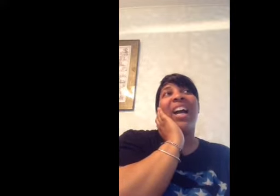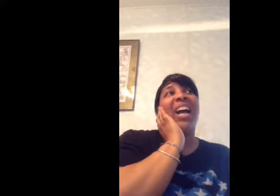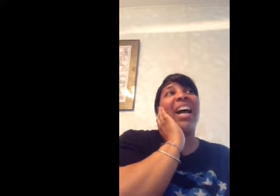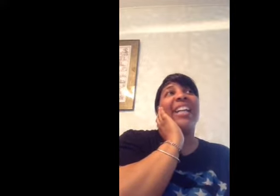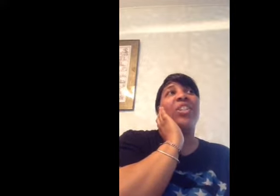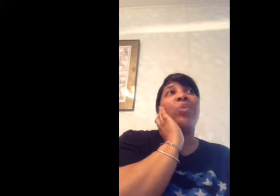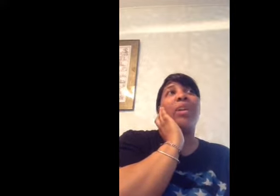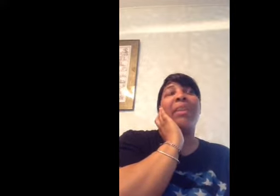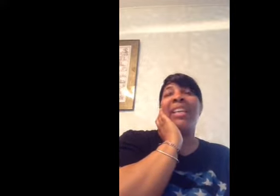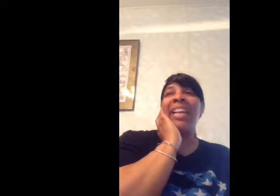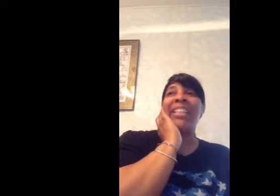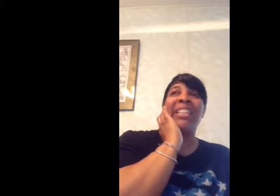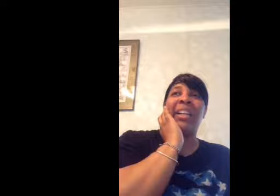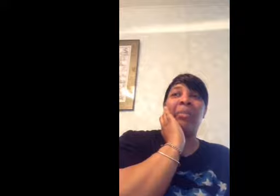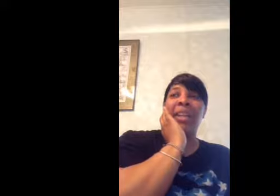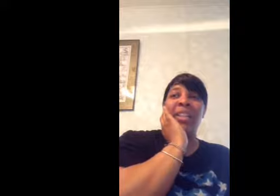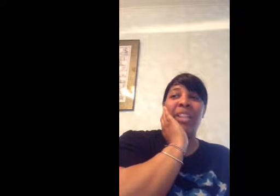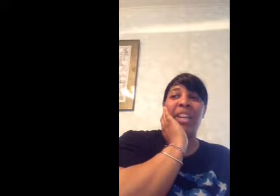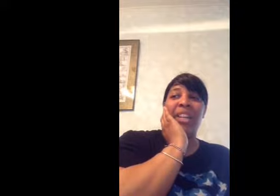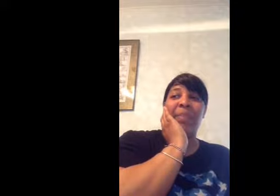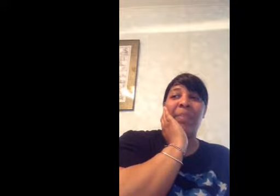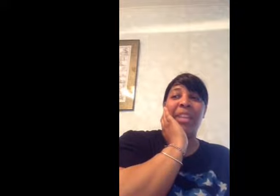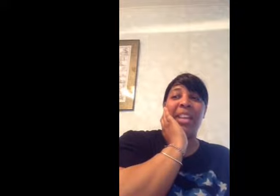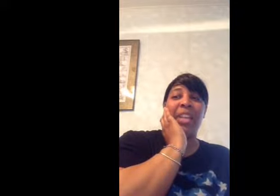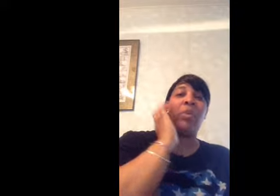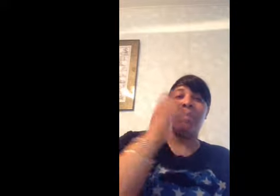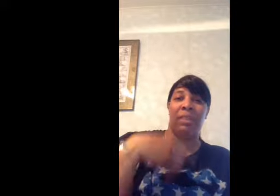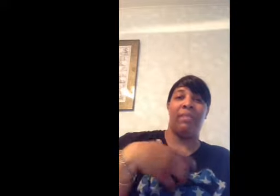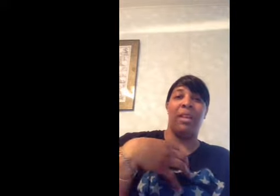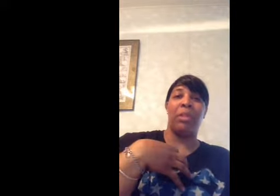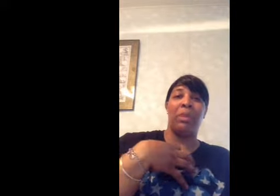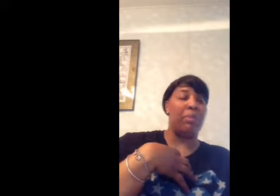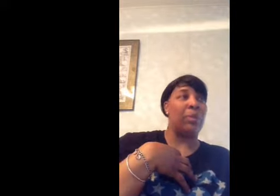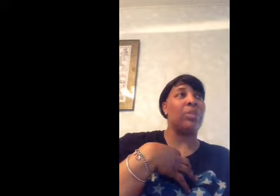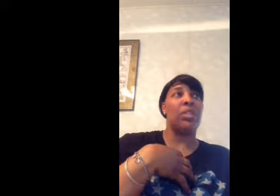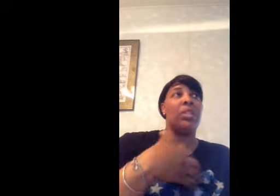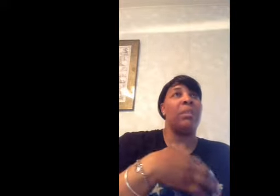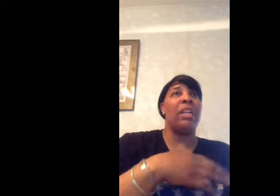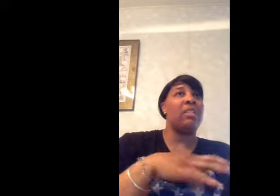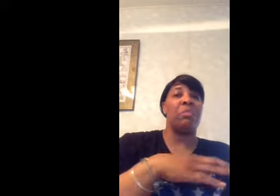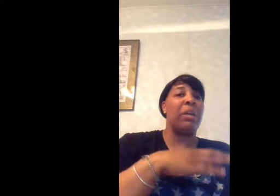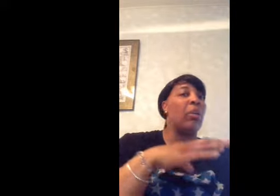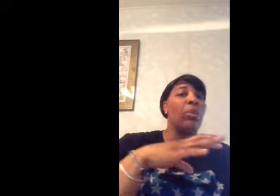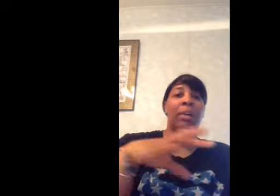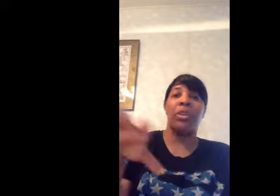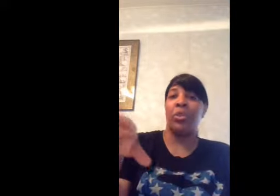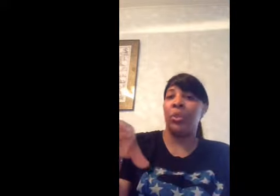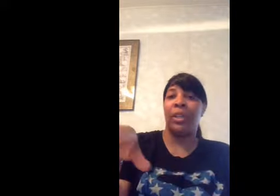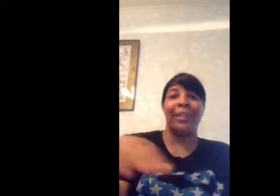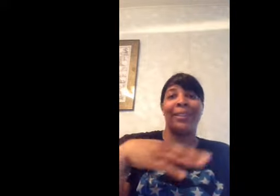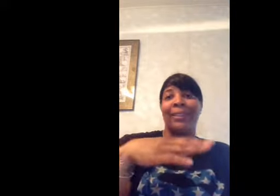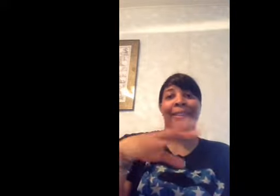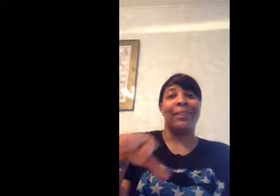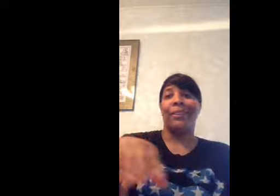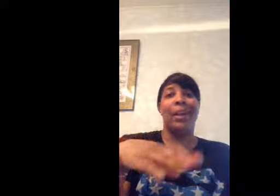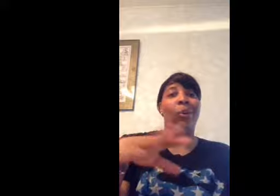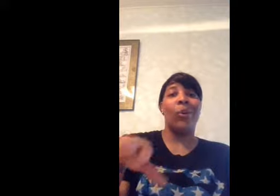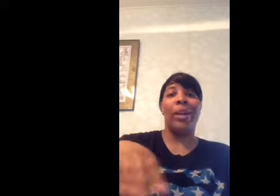I just want to make that clear because I know in my family people see me as this big old immature not growing